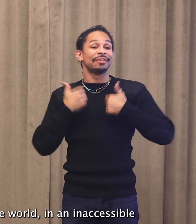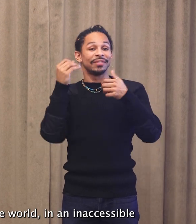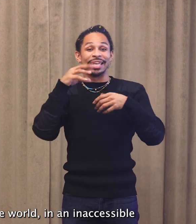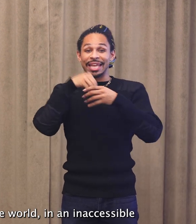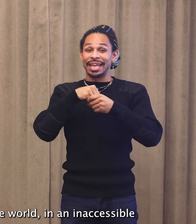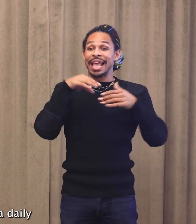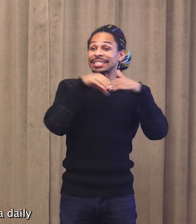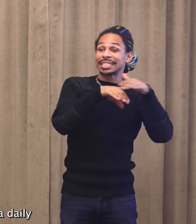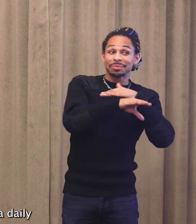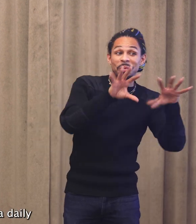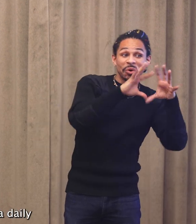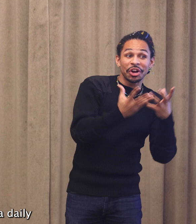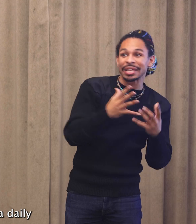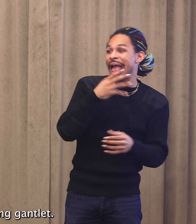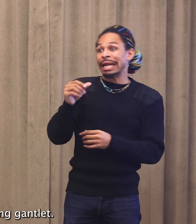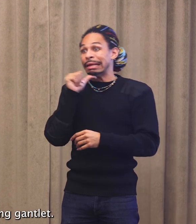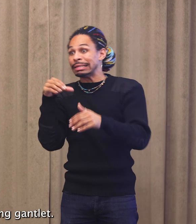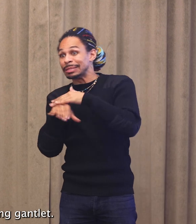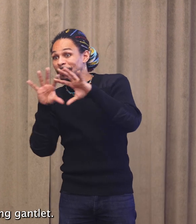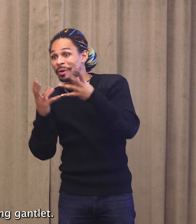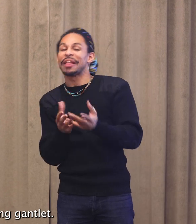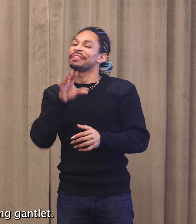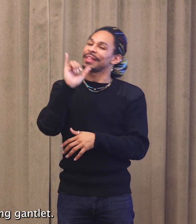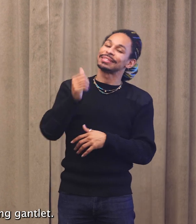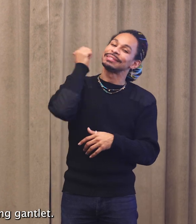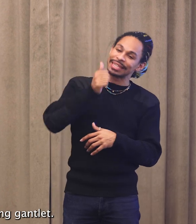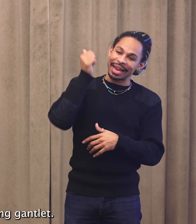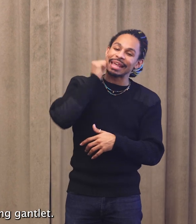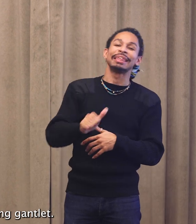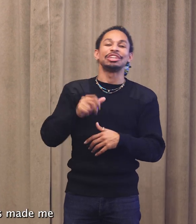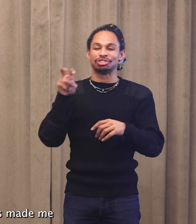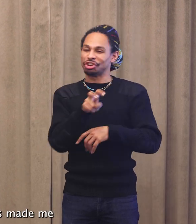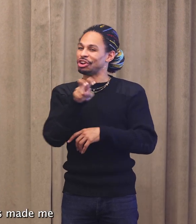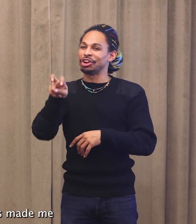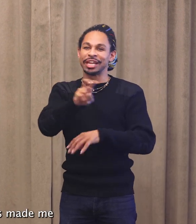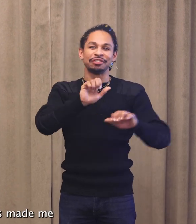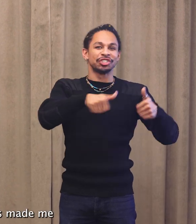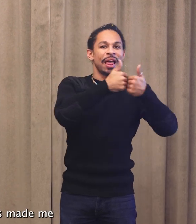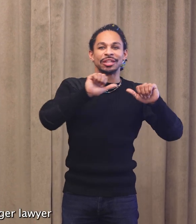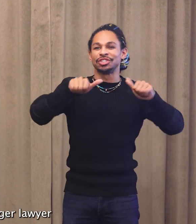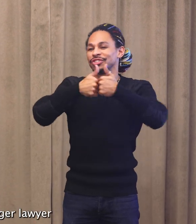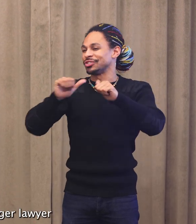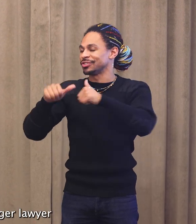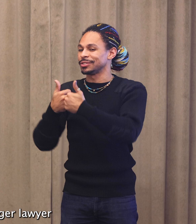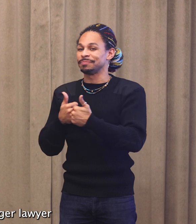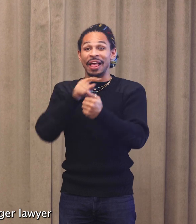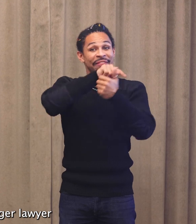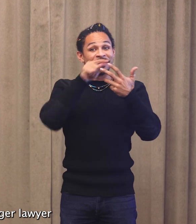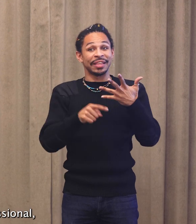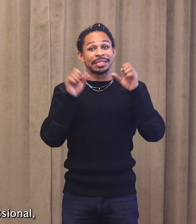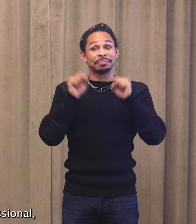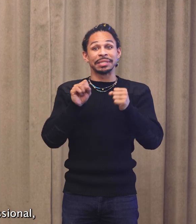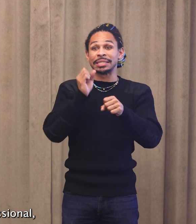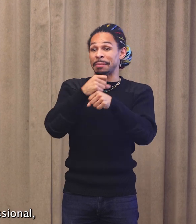world is a daily problem solving gauntlet. These abilities made me a much stronger